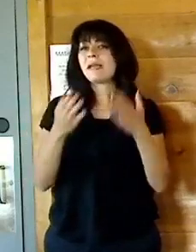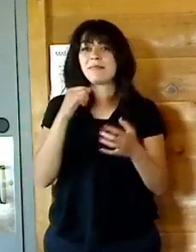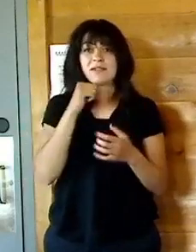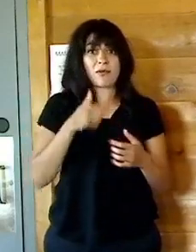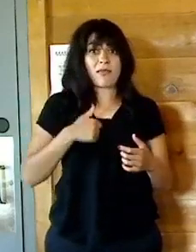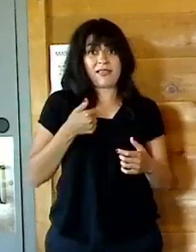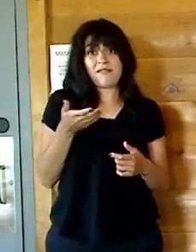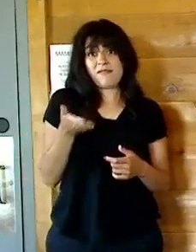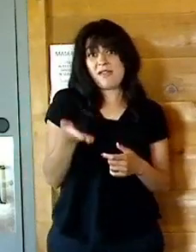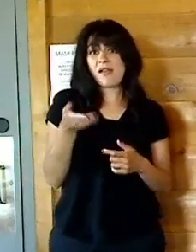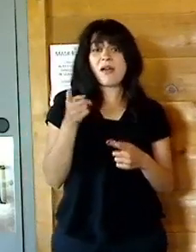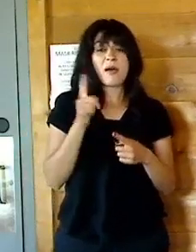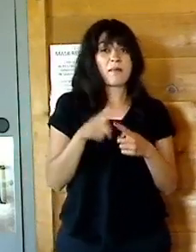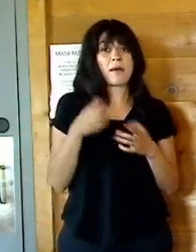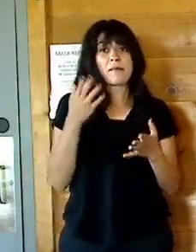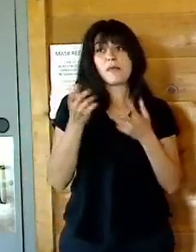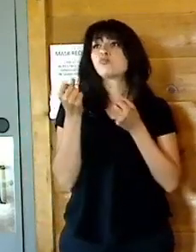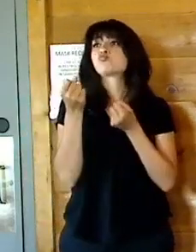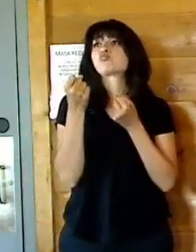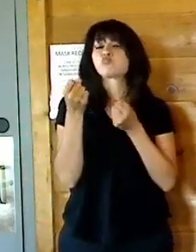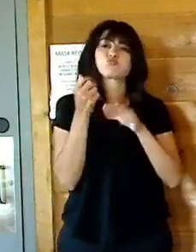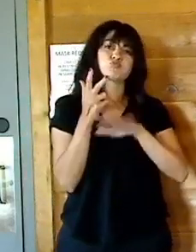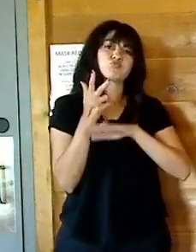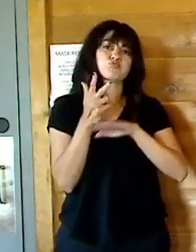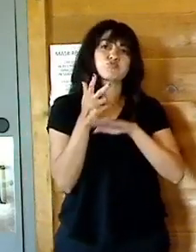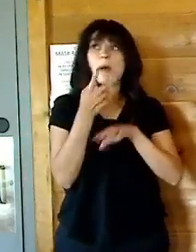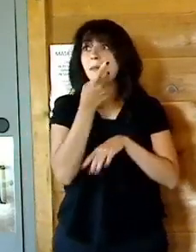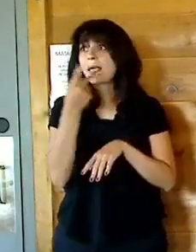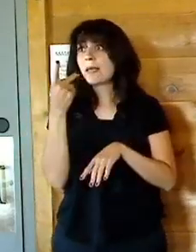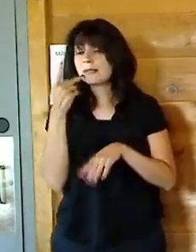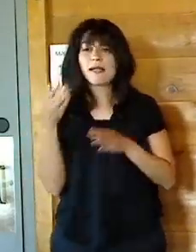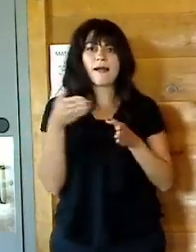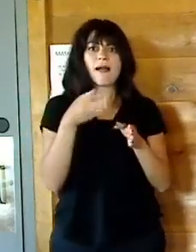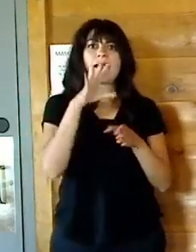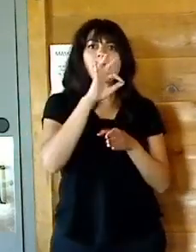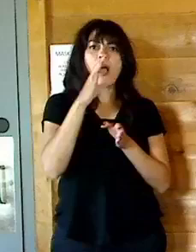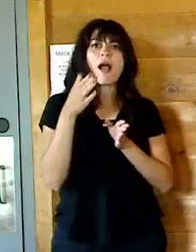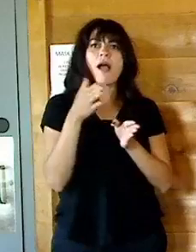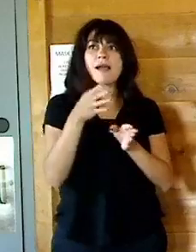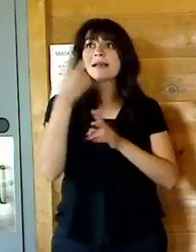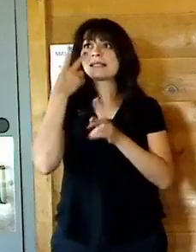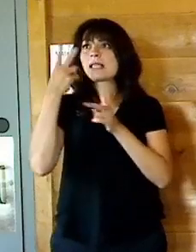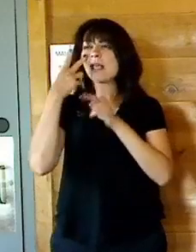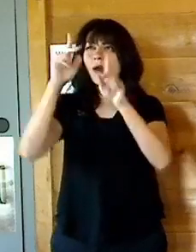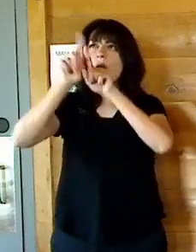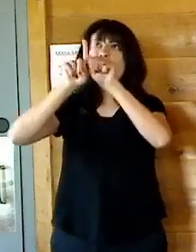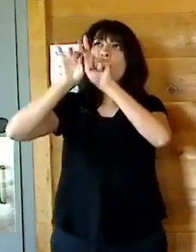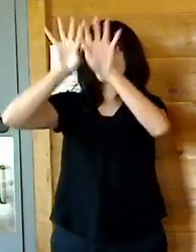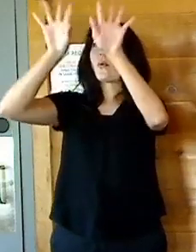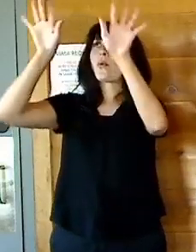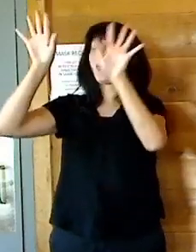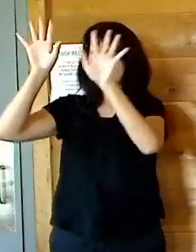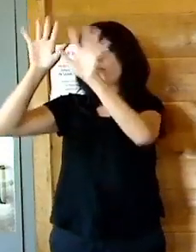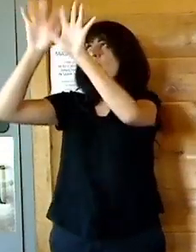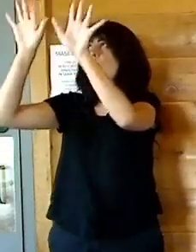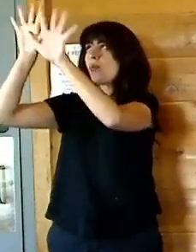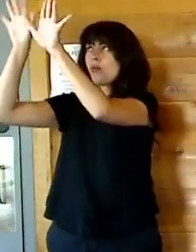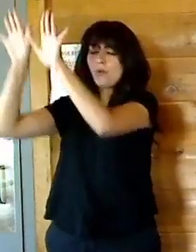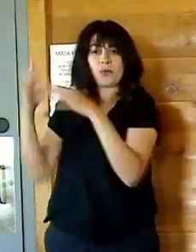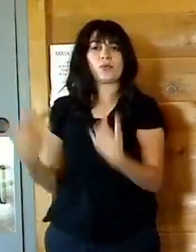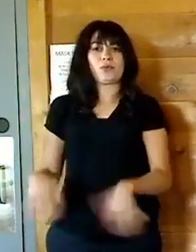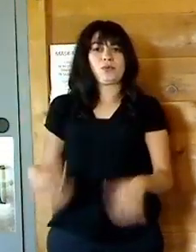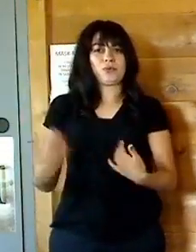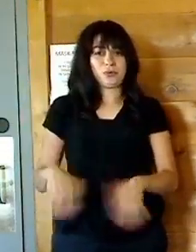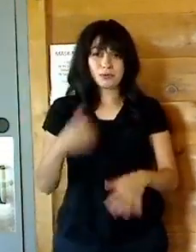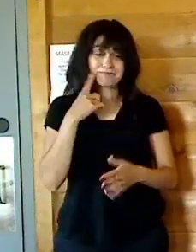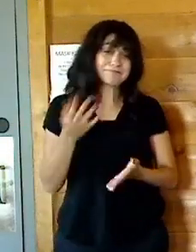Wappingers, Village of Wappingers Falls, you might be driving through Poughkeepsie, driving along Route 9, you might see a fireworks display, but that is going to be happening then. I